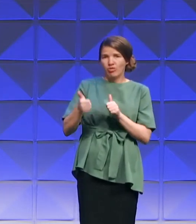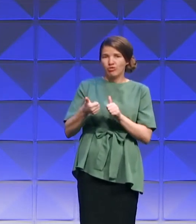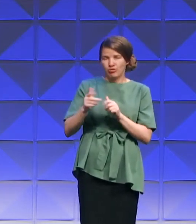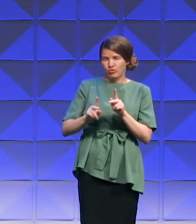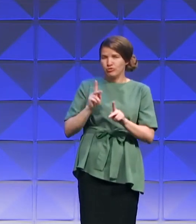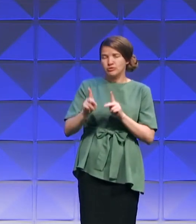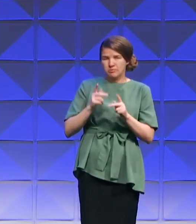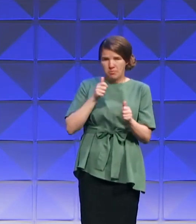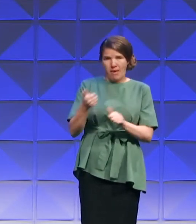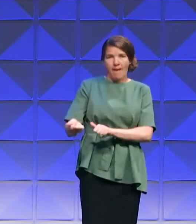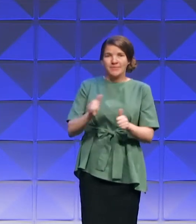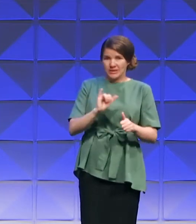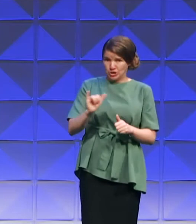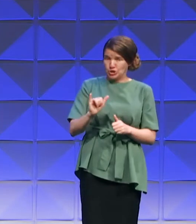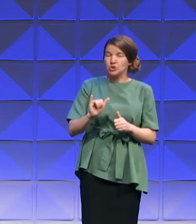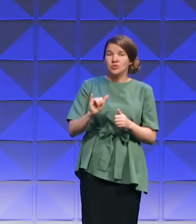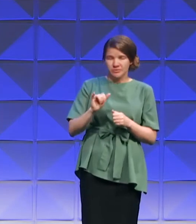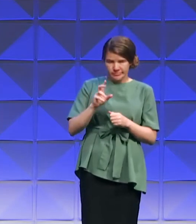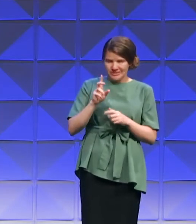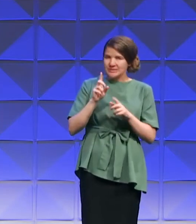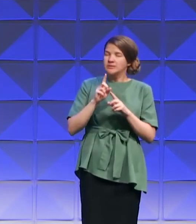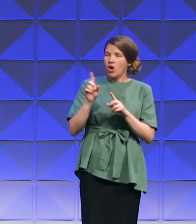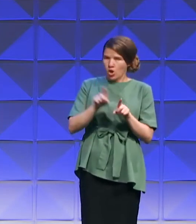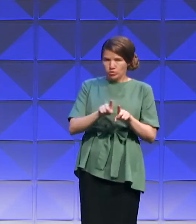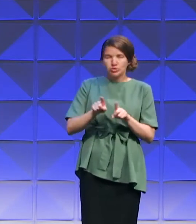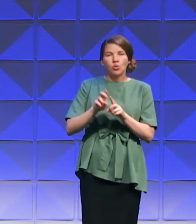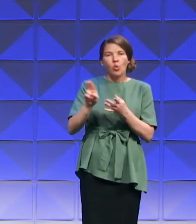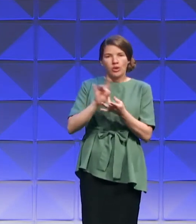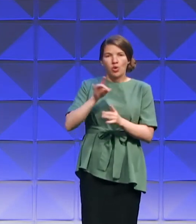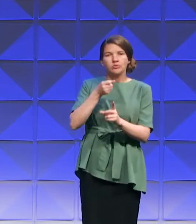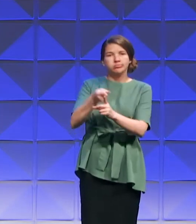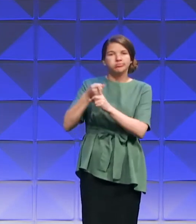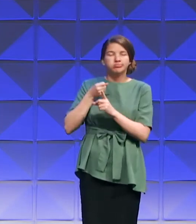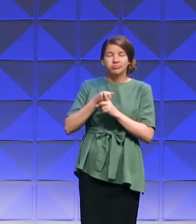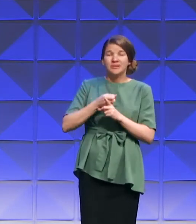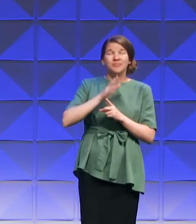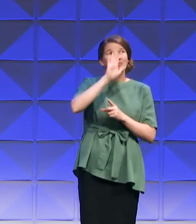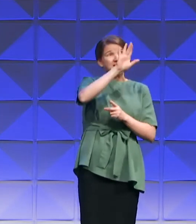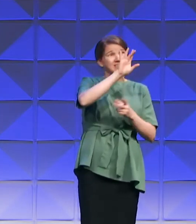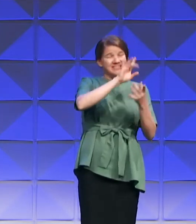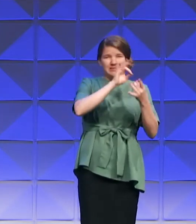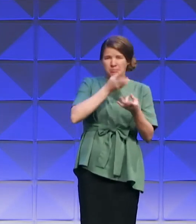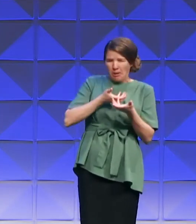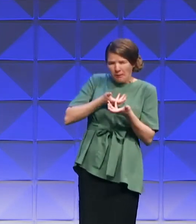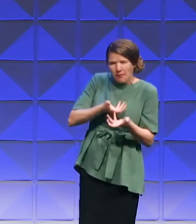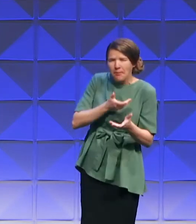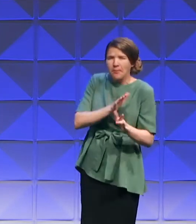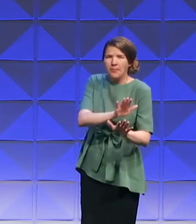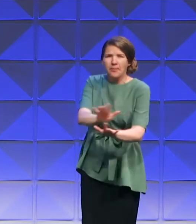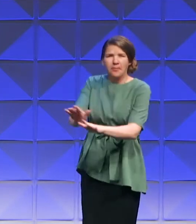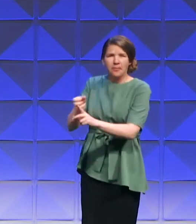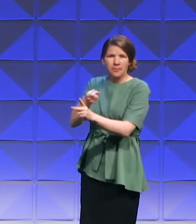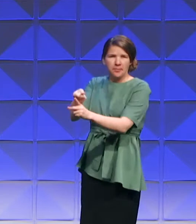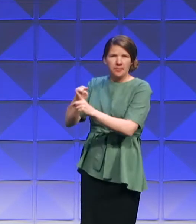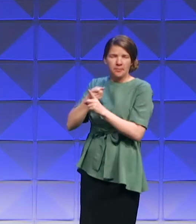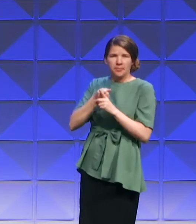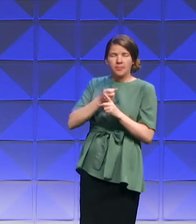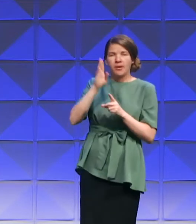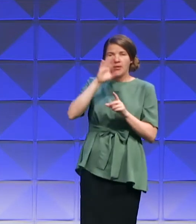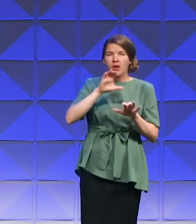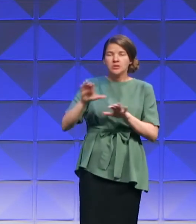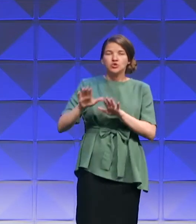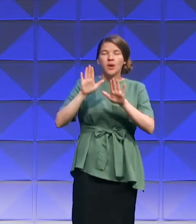most of them actually, have received the baptism of the Holy Ghost. God is pouring out His Spirit. And God is doing some marvelous things